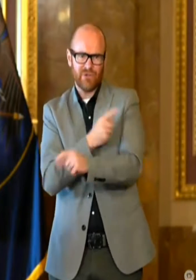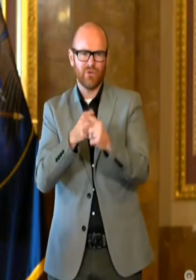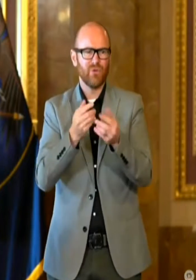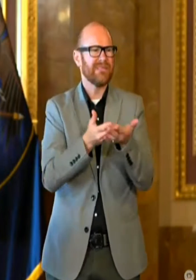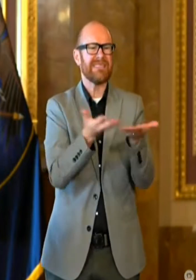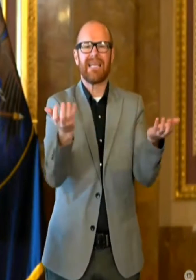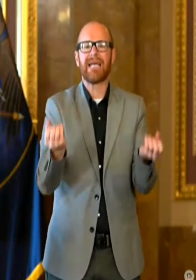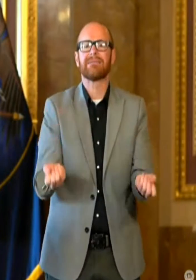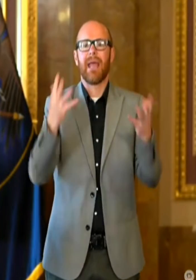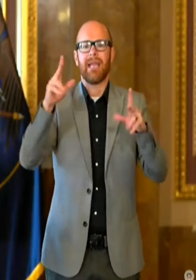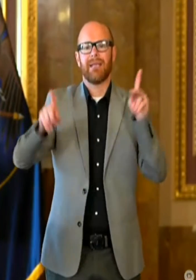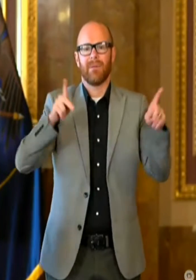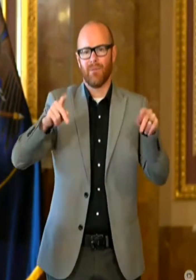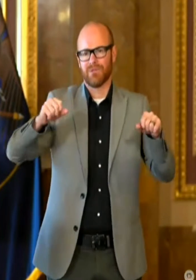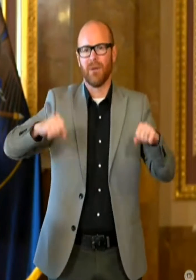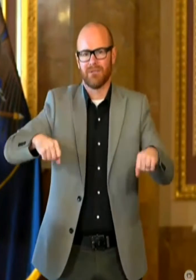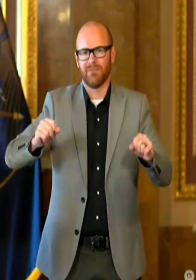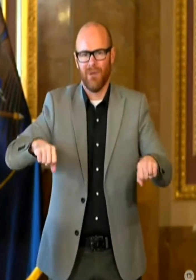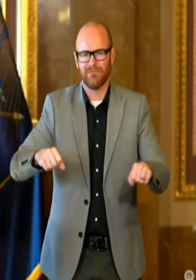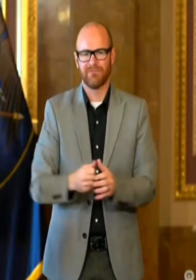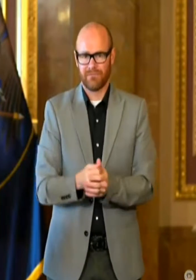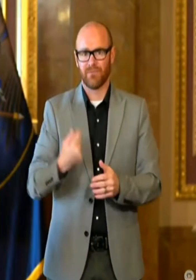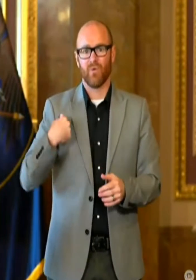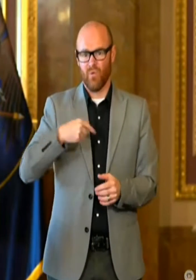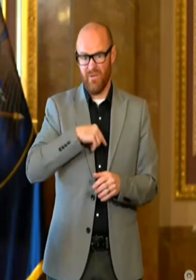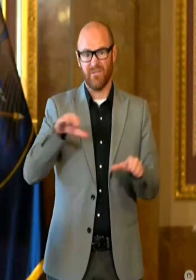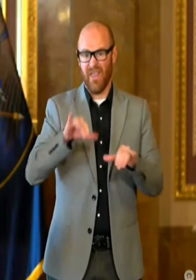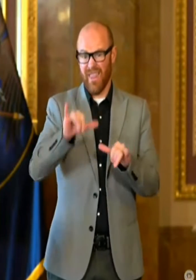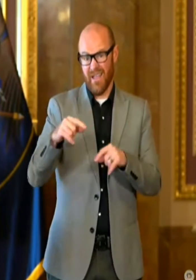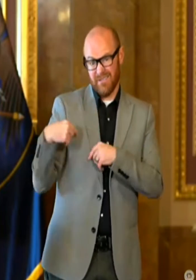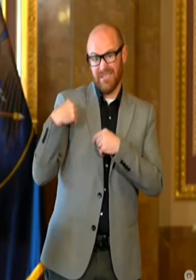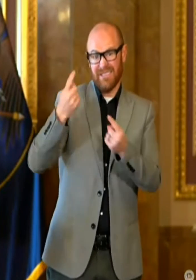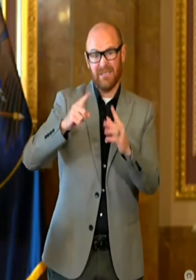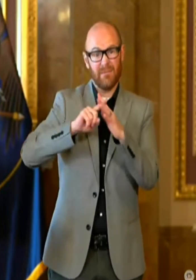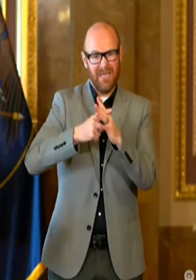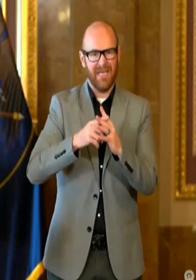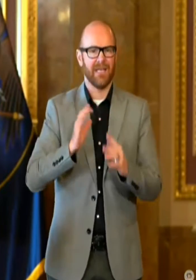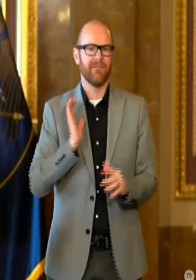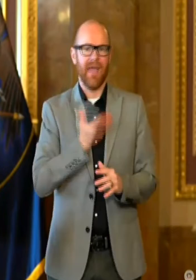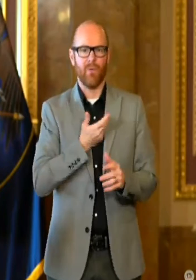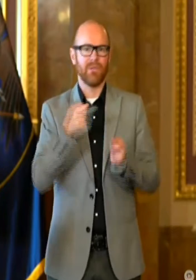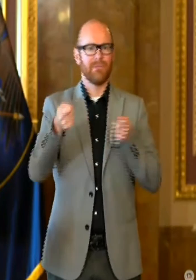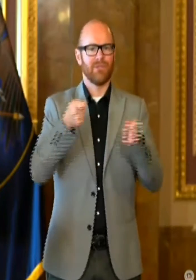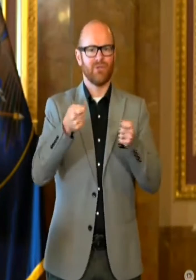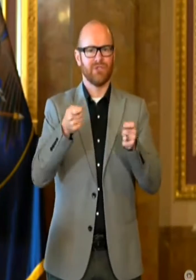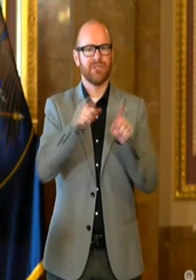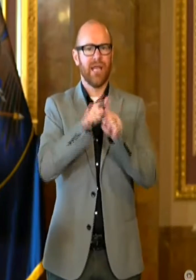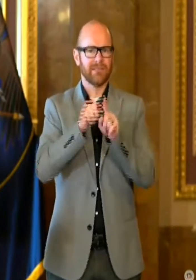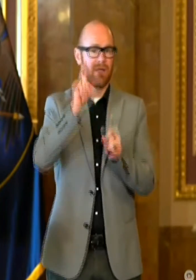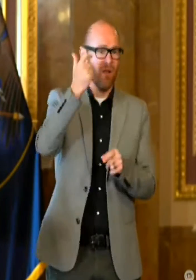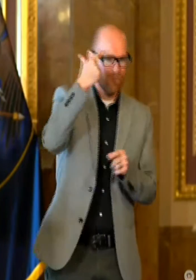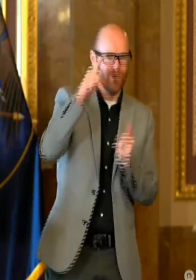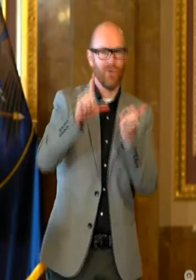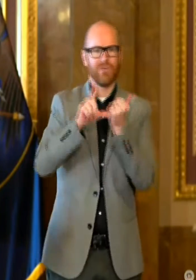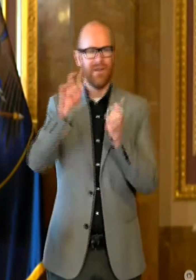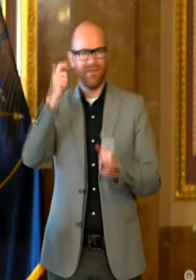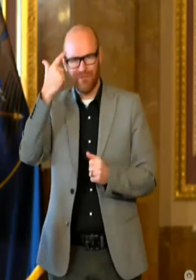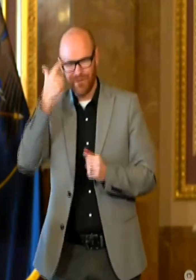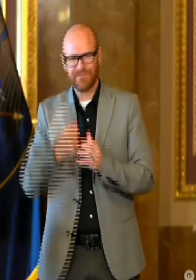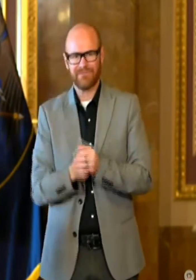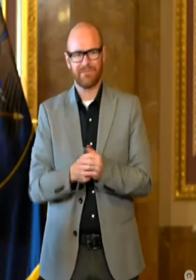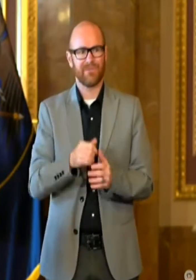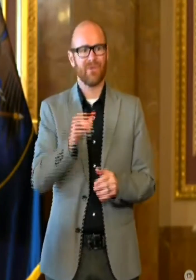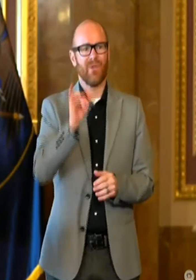possible. This is an effort that we have undertaken since the very beginning of our administration, and we will continue to do so. That will include